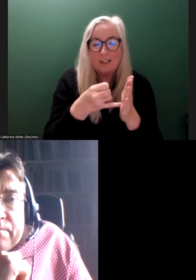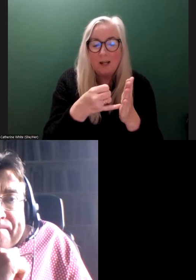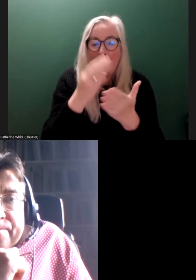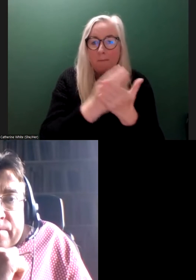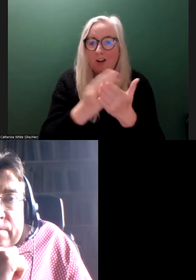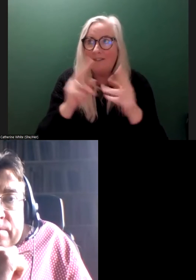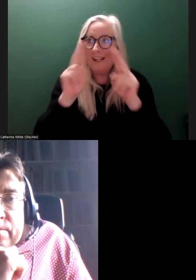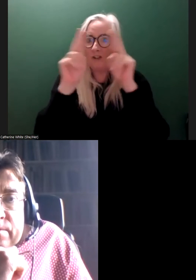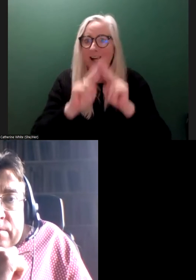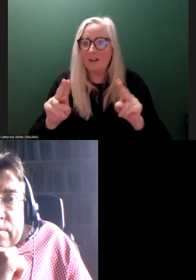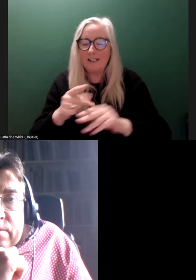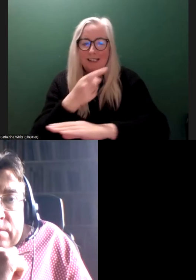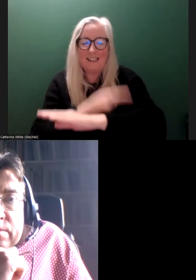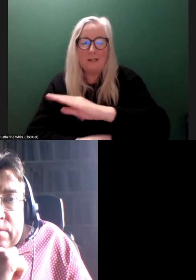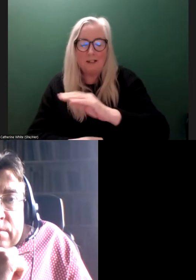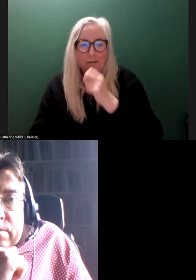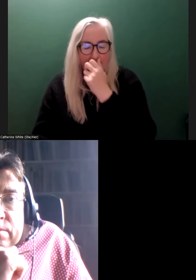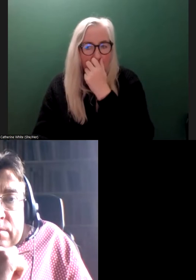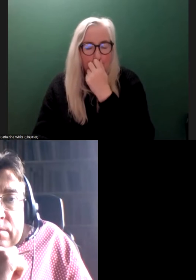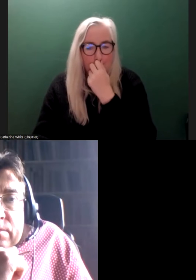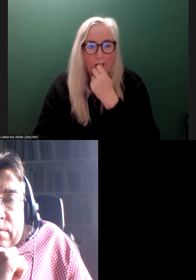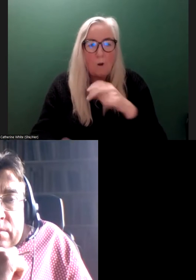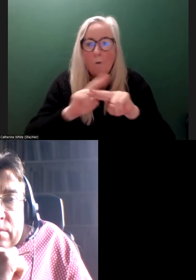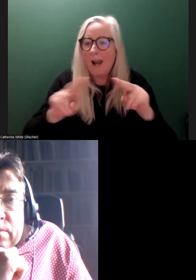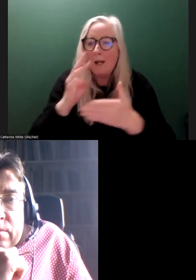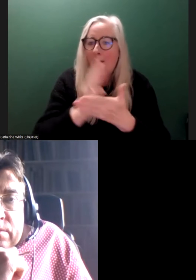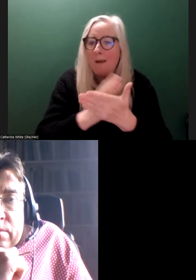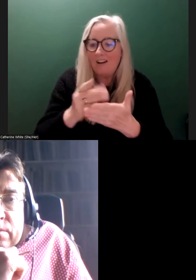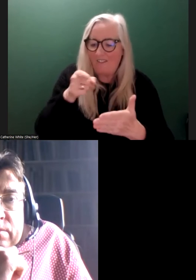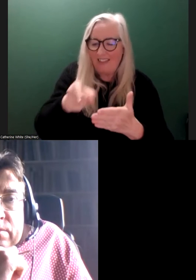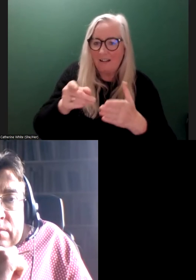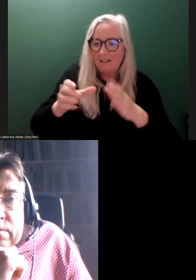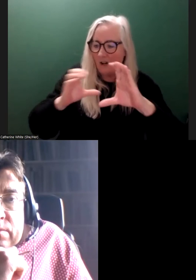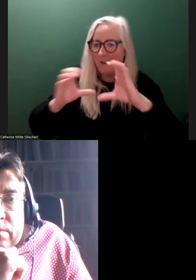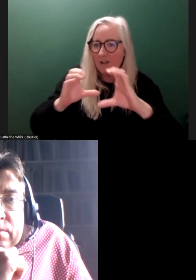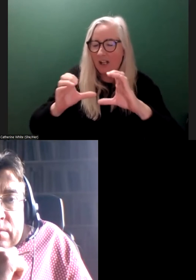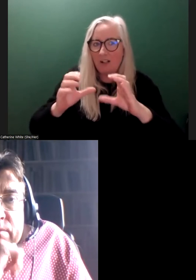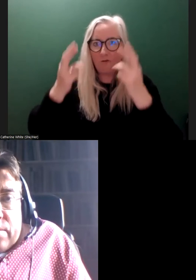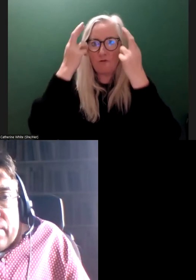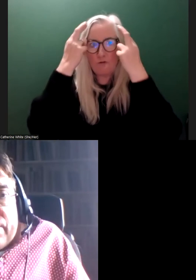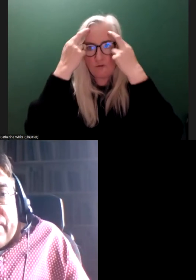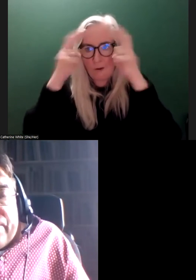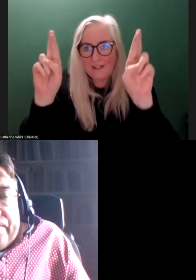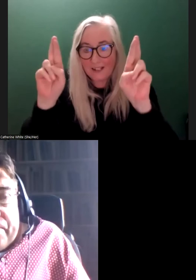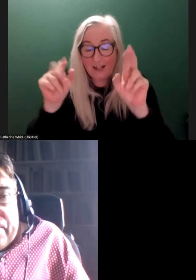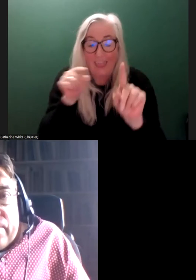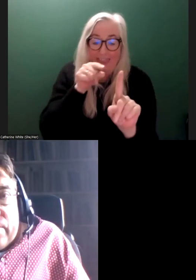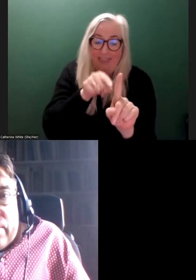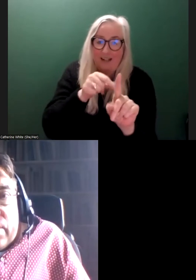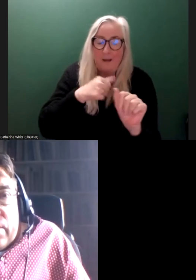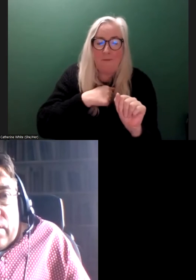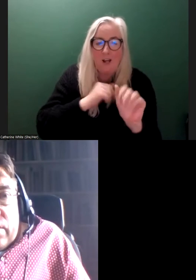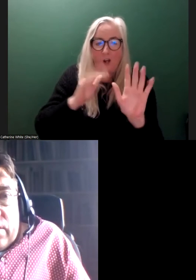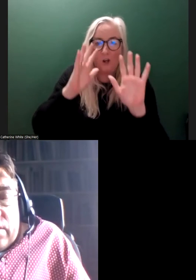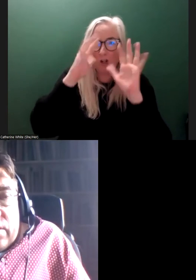international disability perspective in Ireland. We're not part of that conversation. We're not part of that representation. And that's quite concerning.